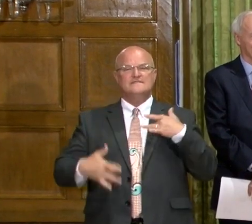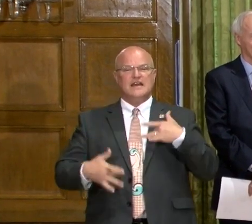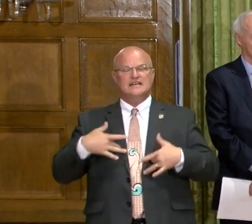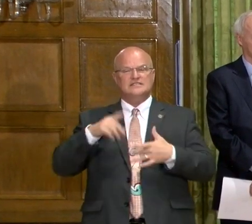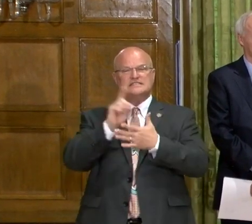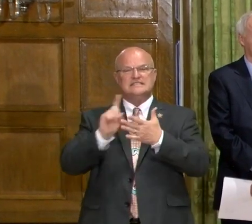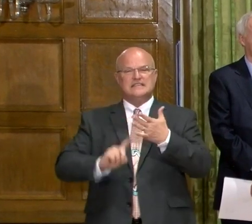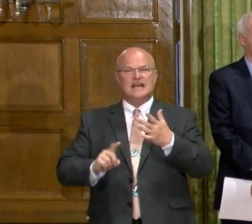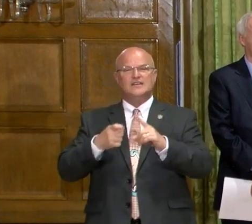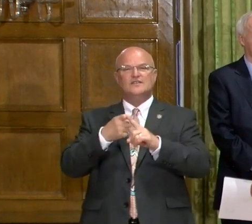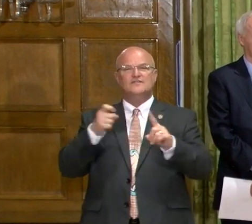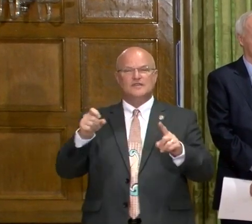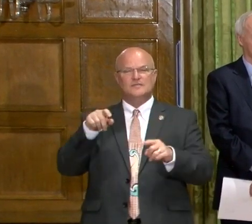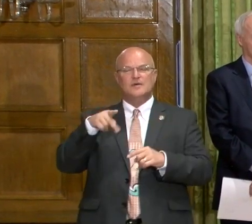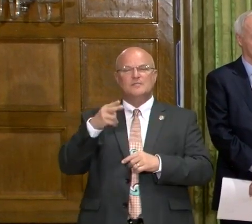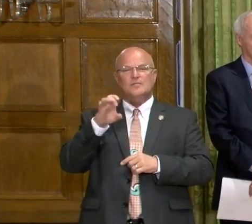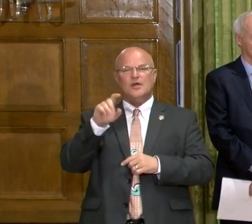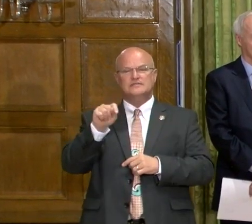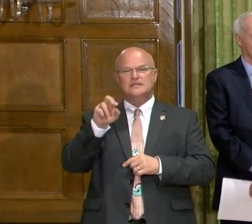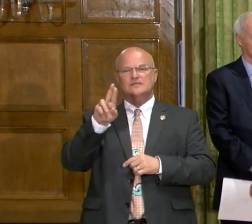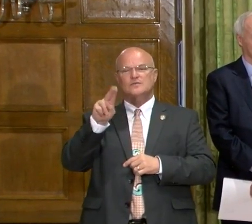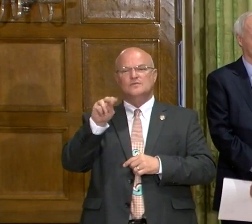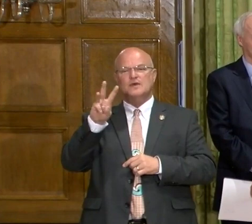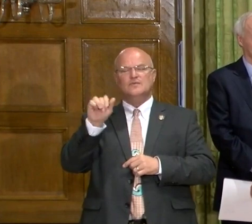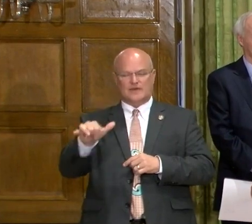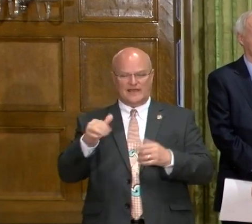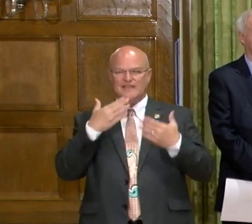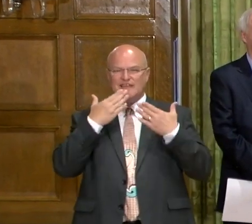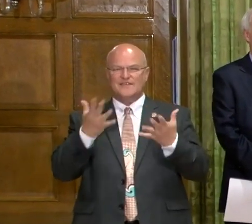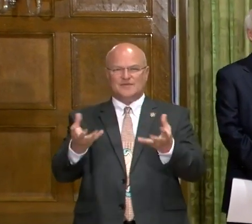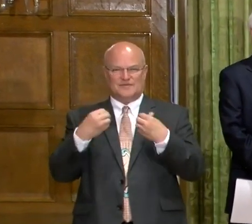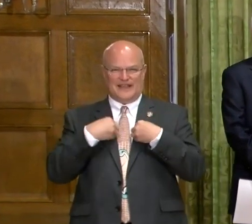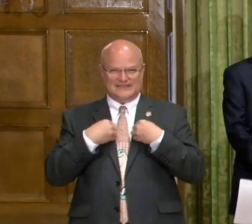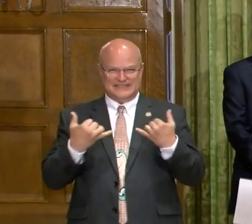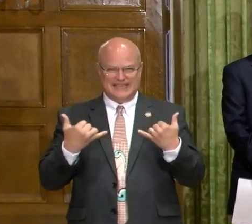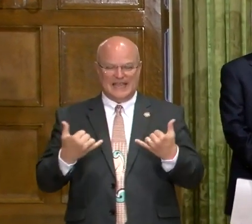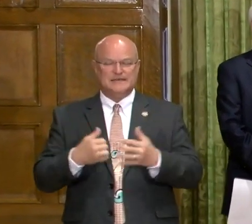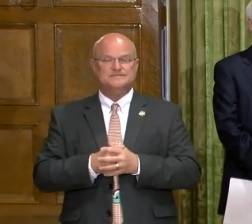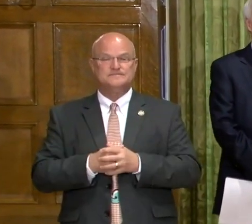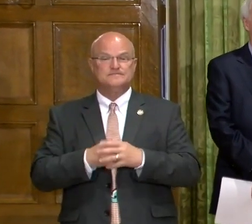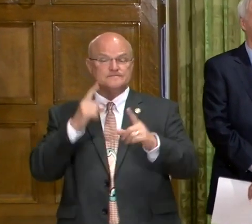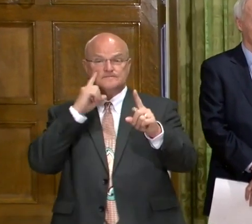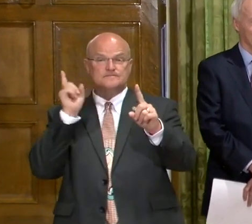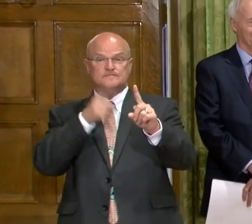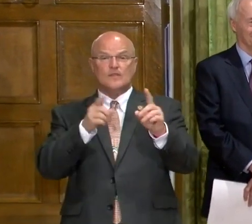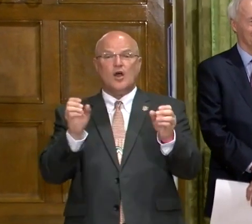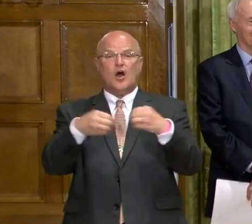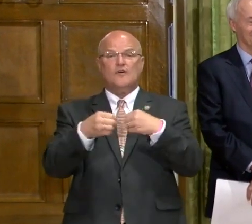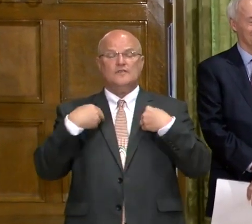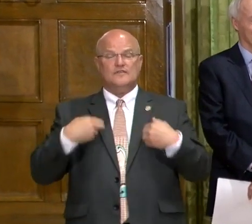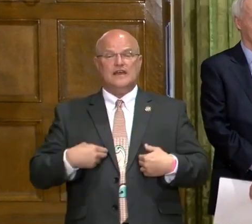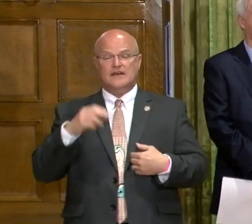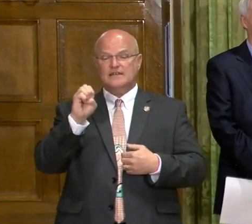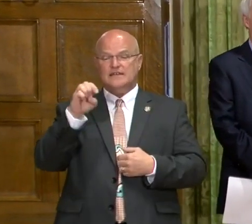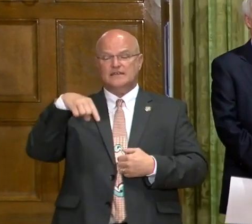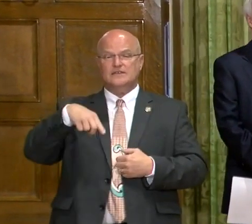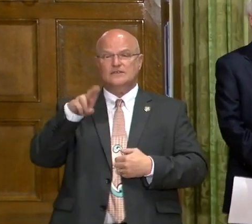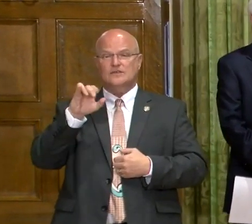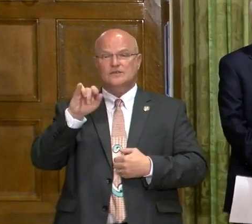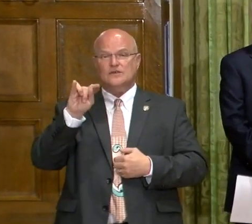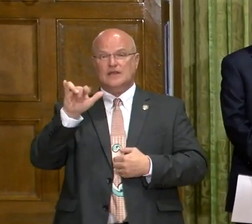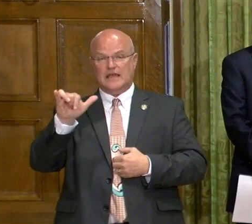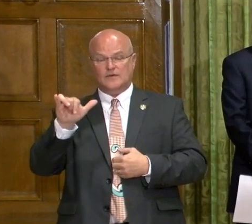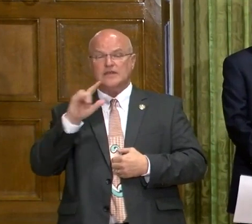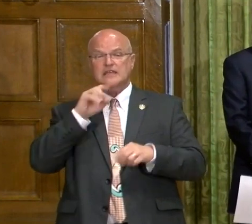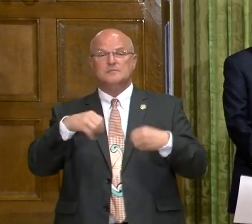Kato Mamalu from Project Runway. So we thank her for providing these for us. So the mission of the Office of Health Equity at the Department of